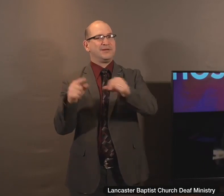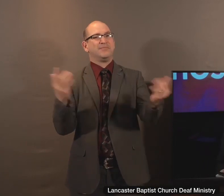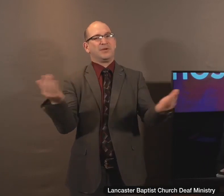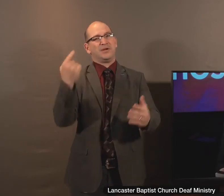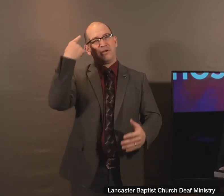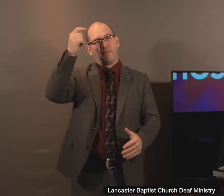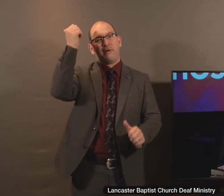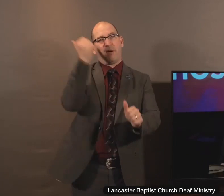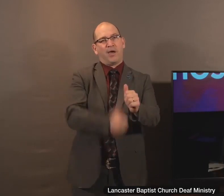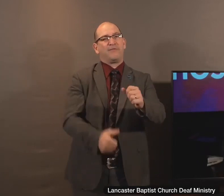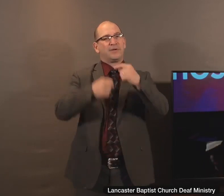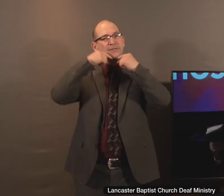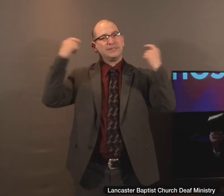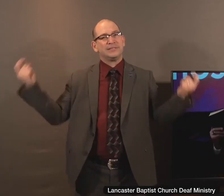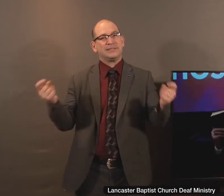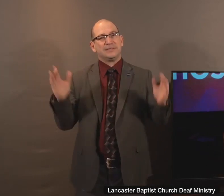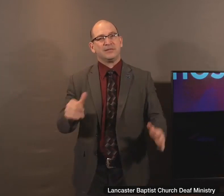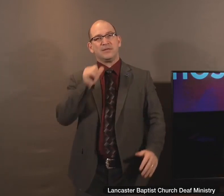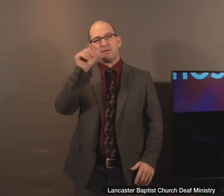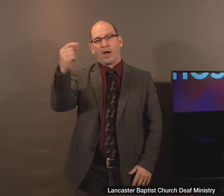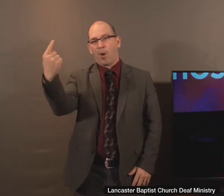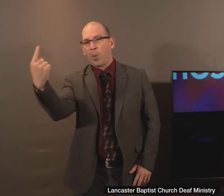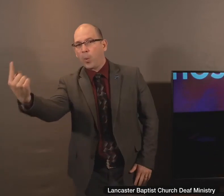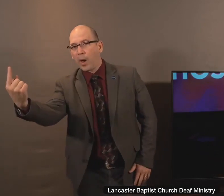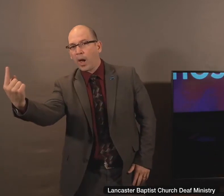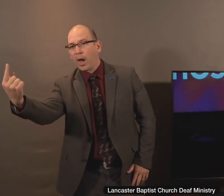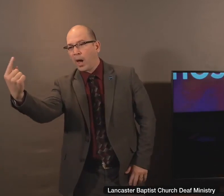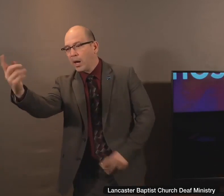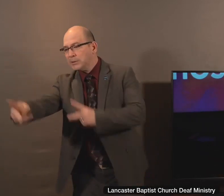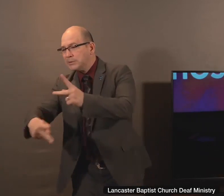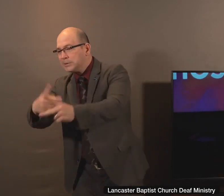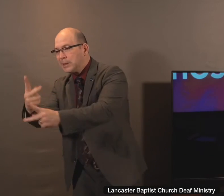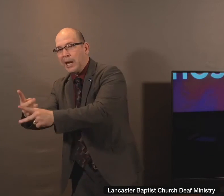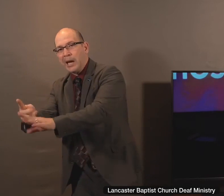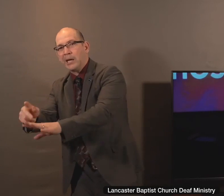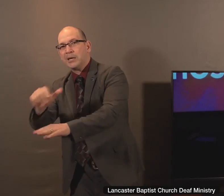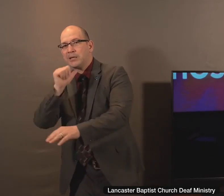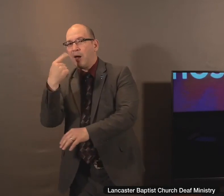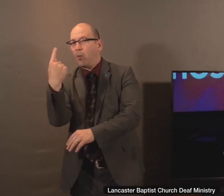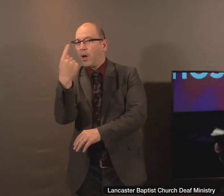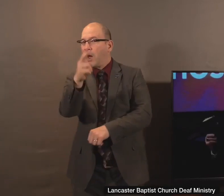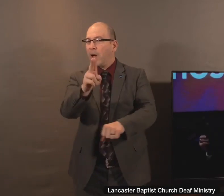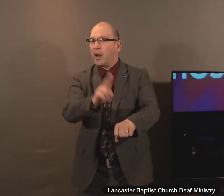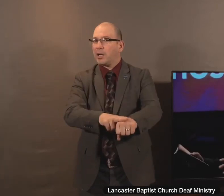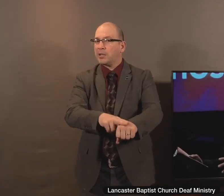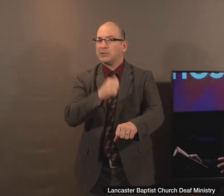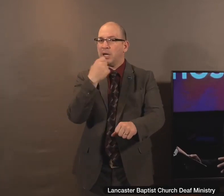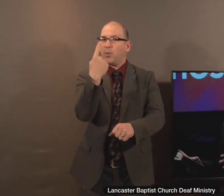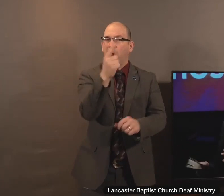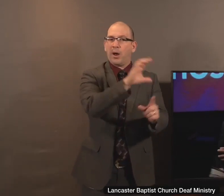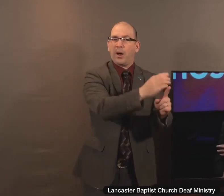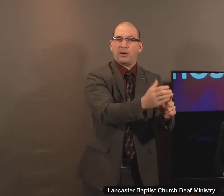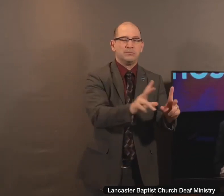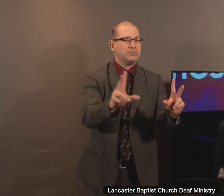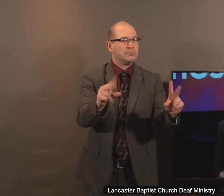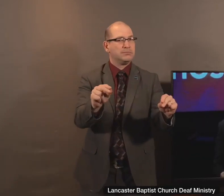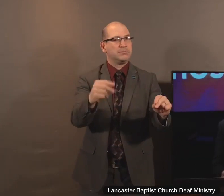every sinner, not just one kind of sinner, not just one nation, not just one culture. He came for all